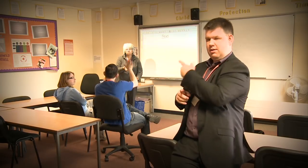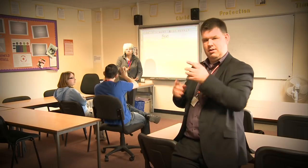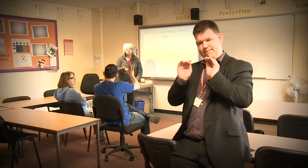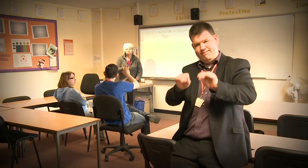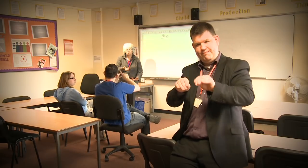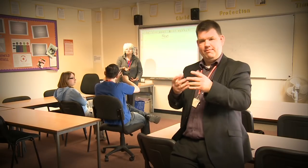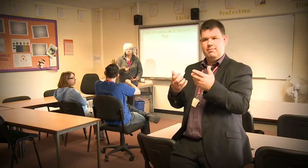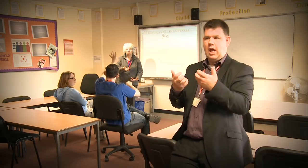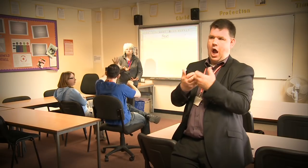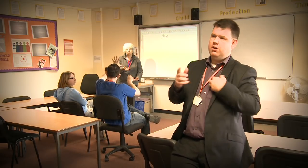have a look.